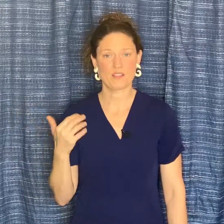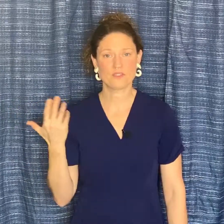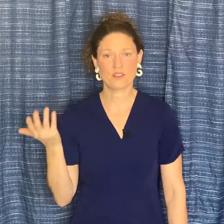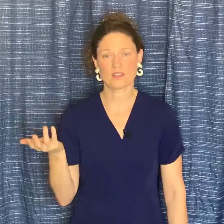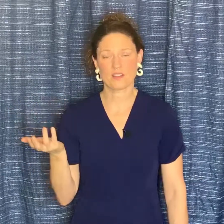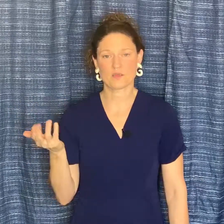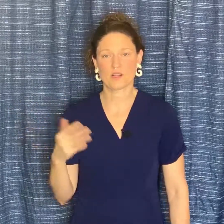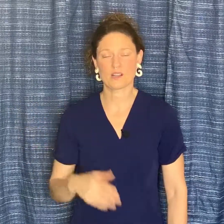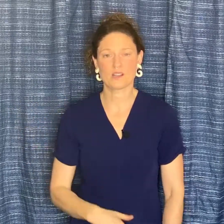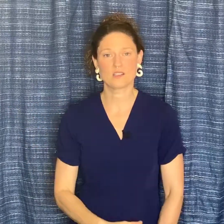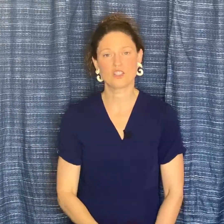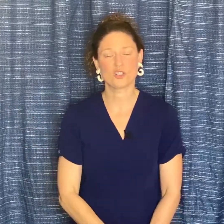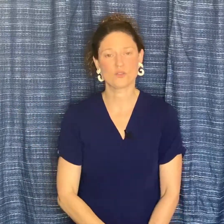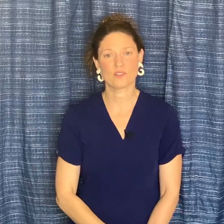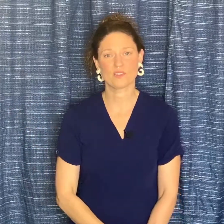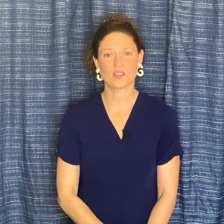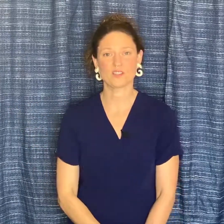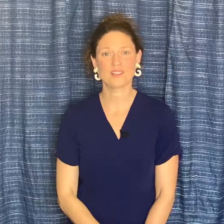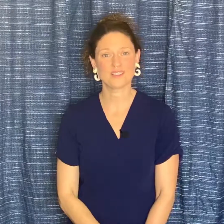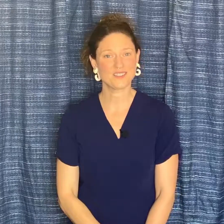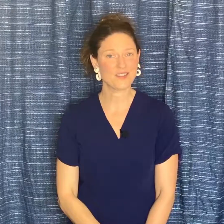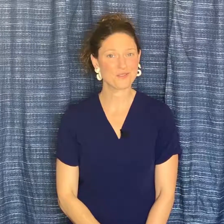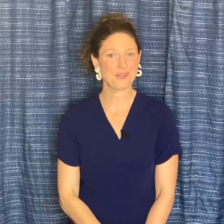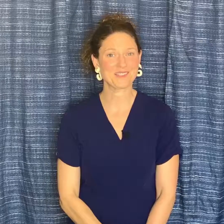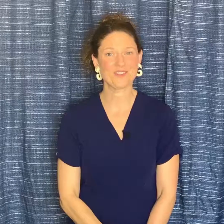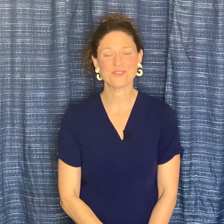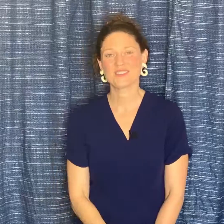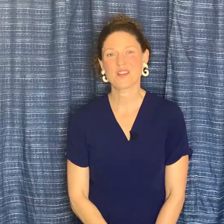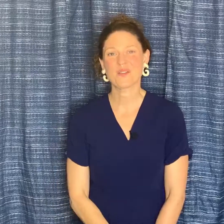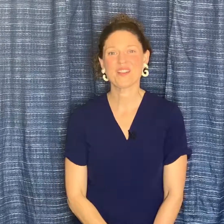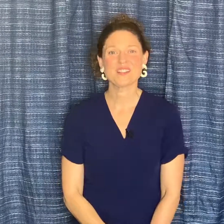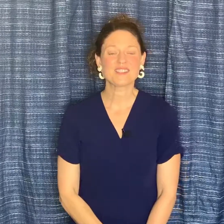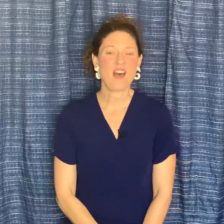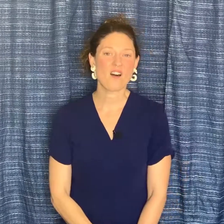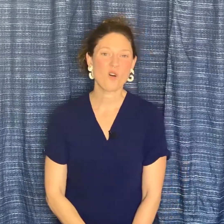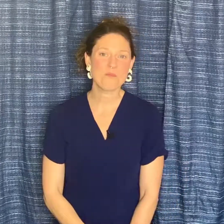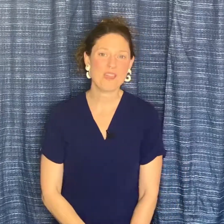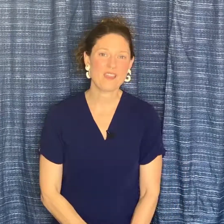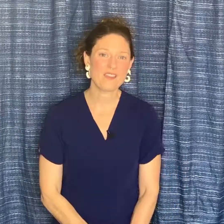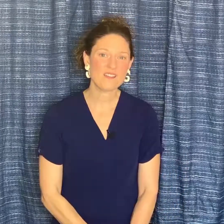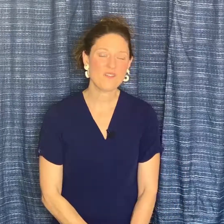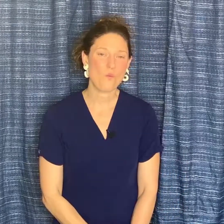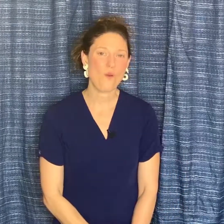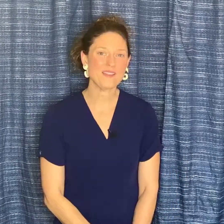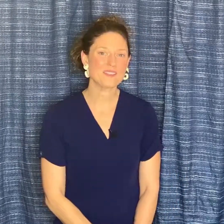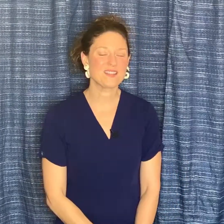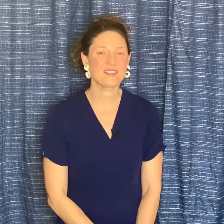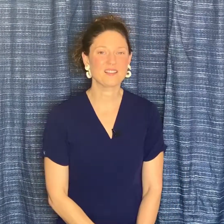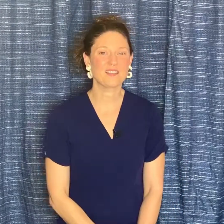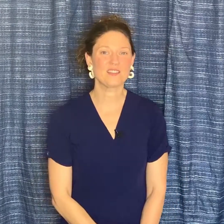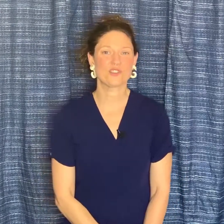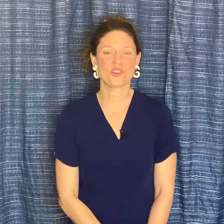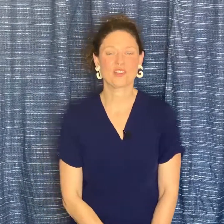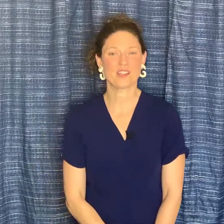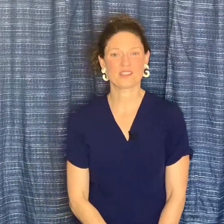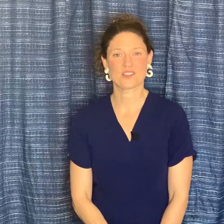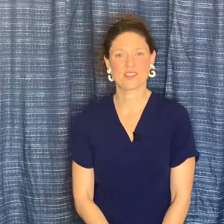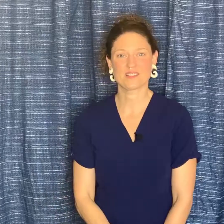I felt like that's what I needed to do. And so I did that for myself. So tell me what daily journaling exercises